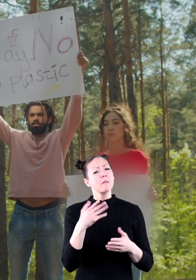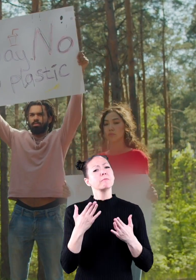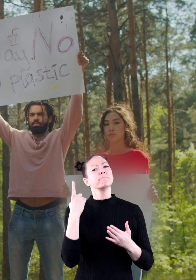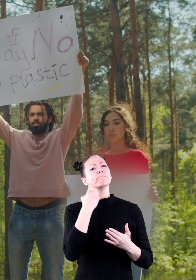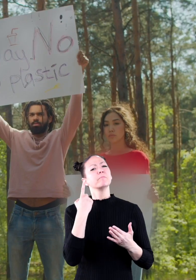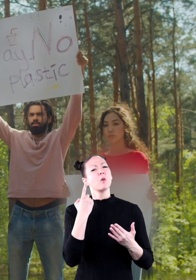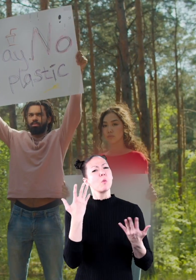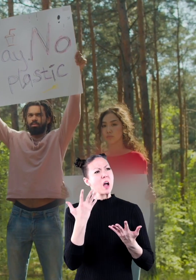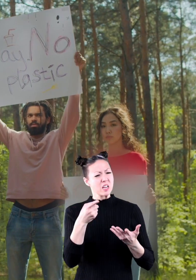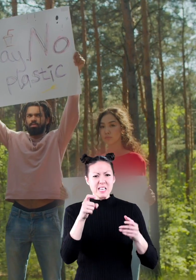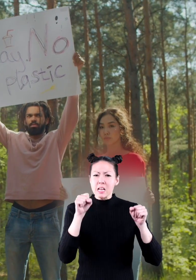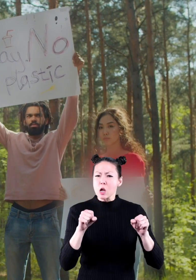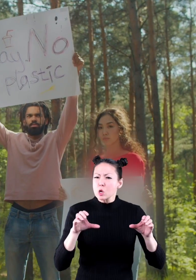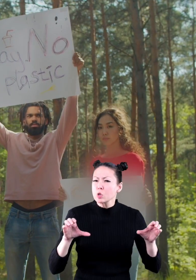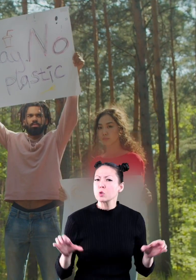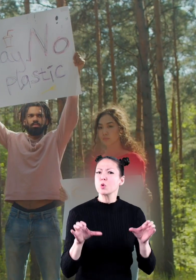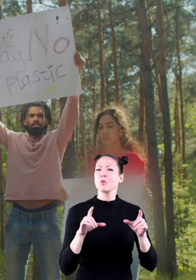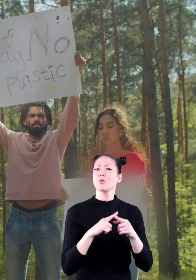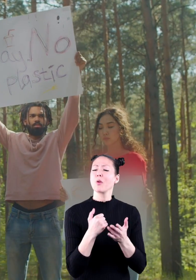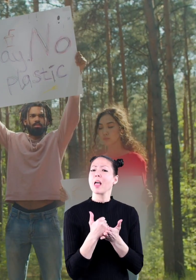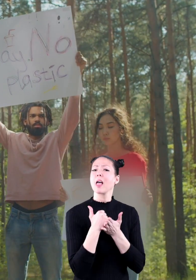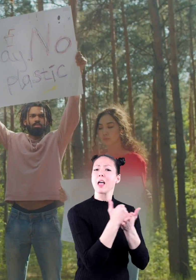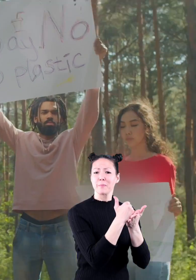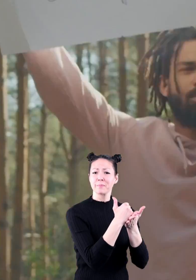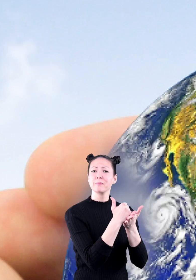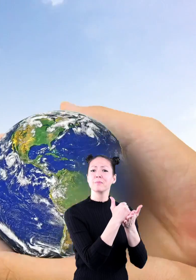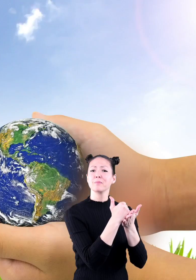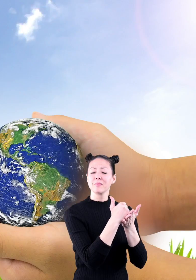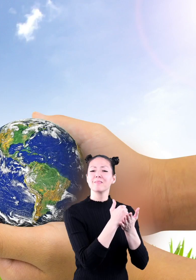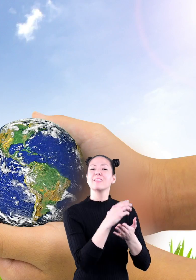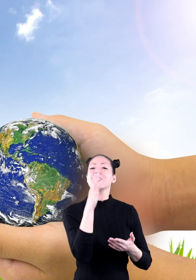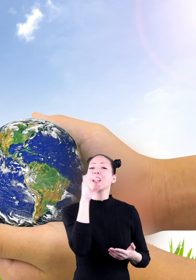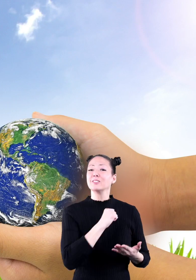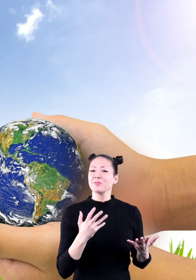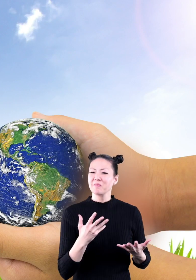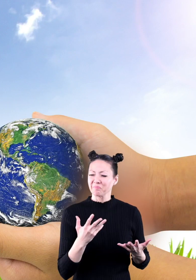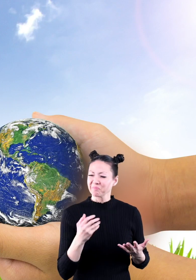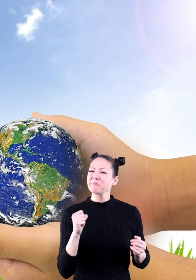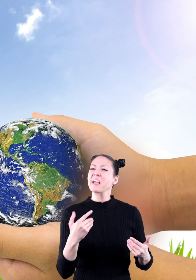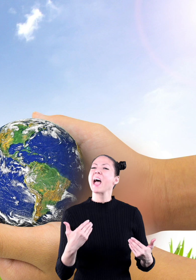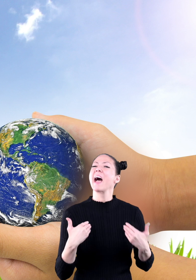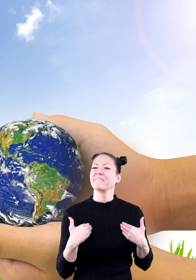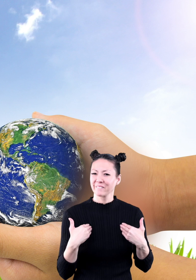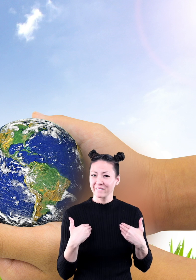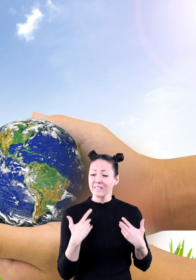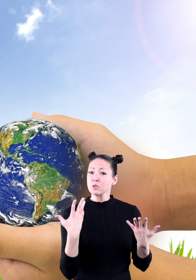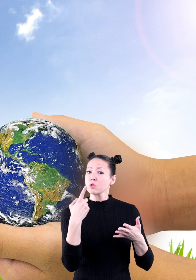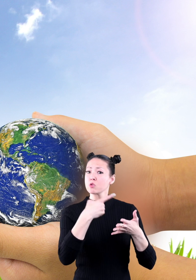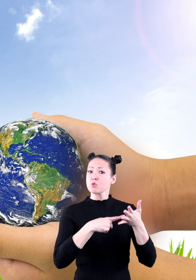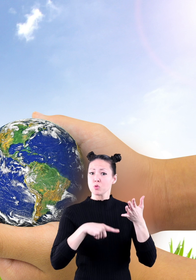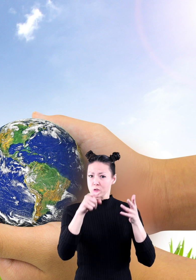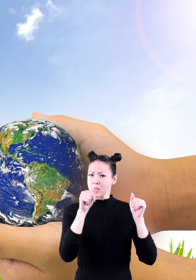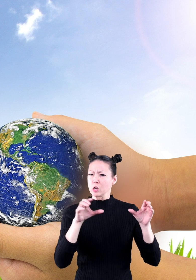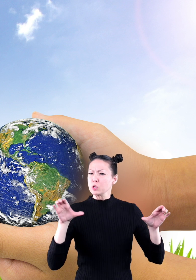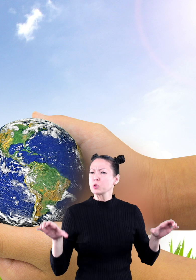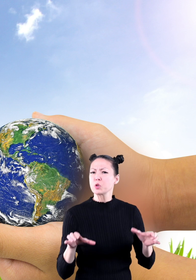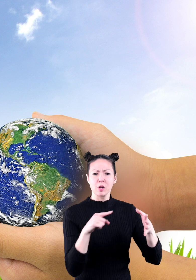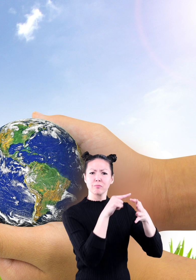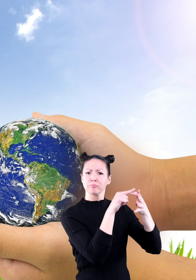you have wondered if there was something you could do to help. Well, guess what? There is! Here is a list of things we can all